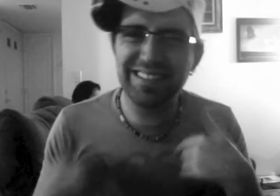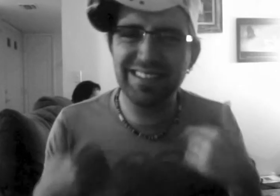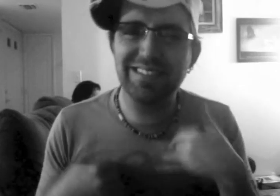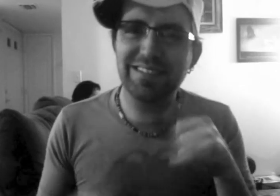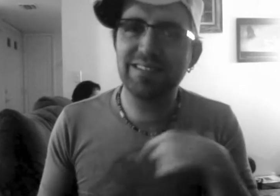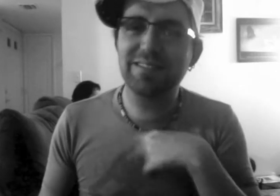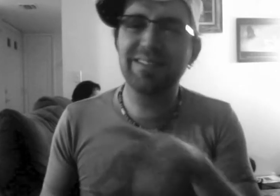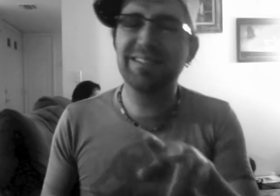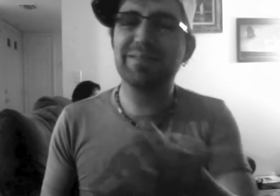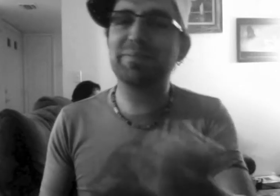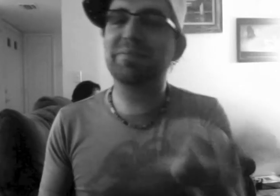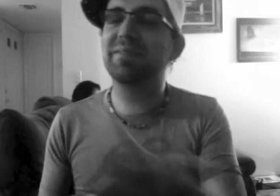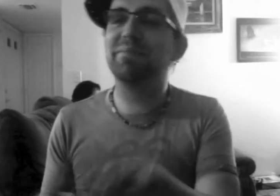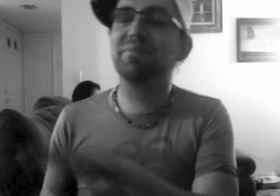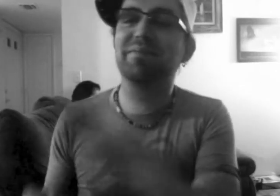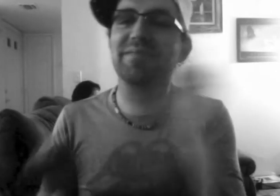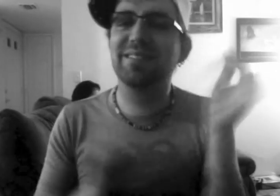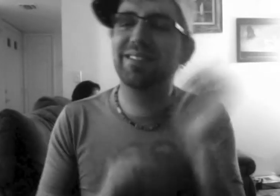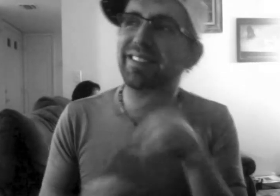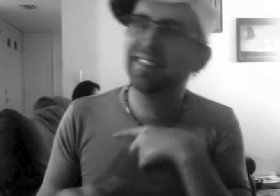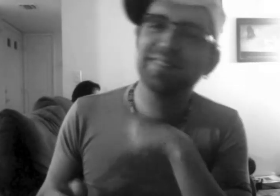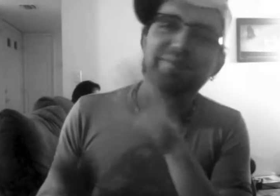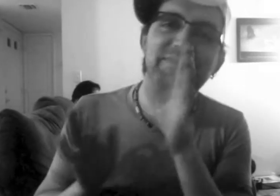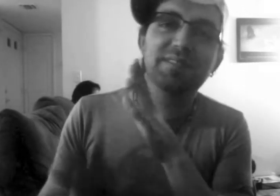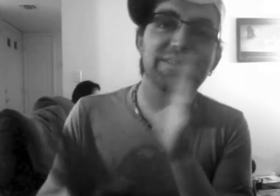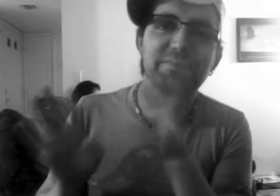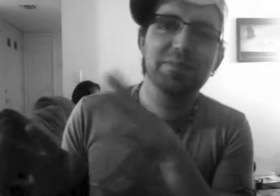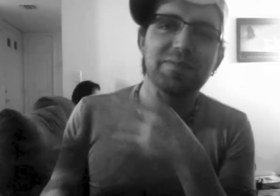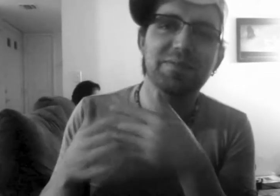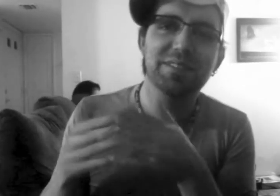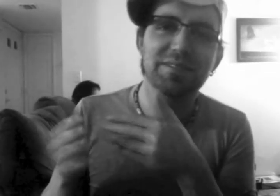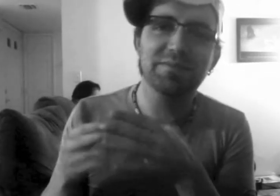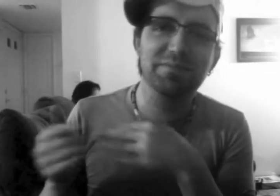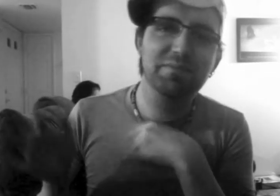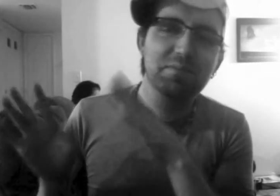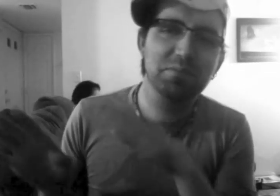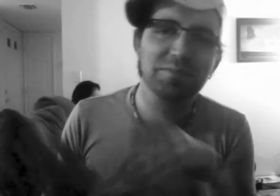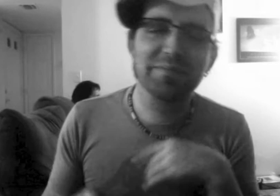physical timing. But tonight, now,